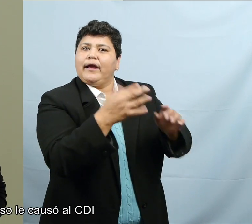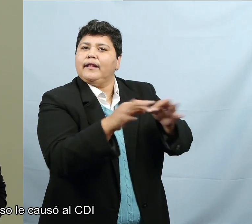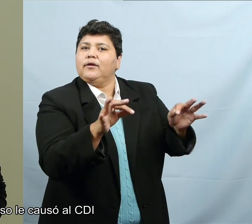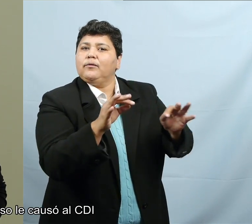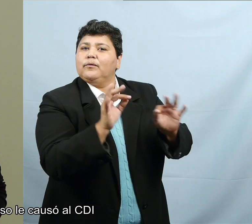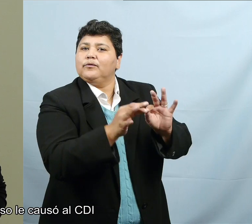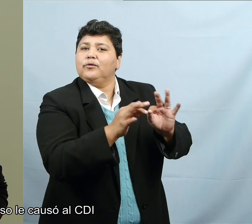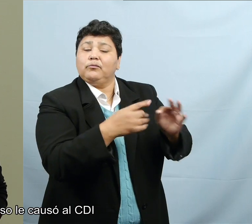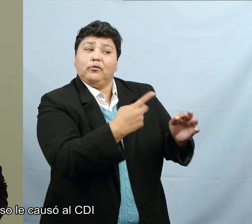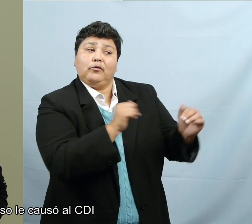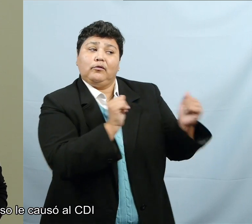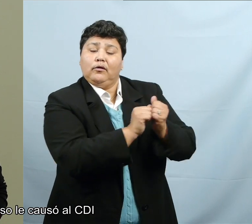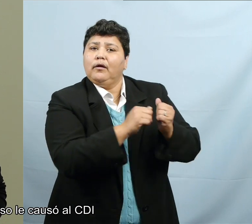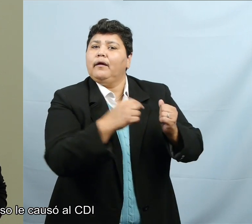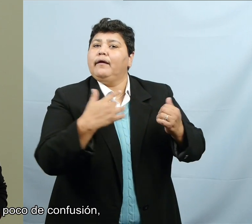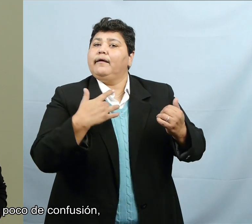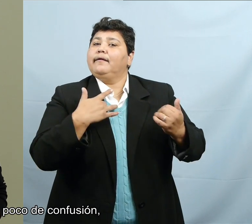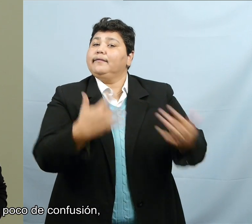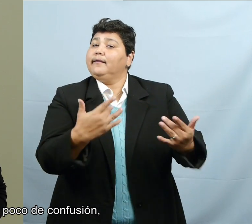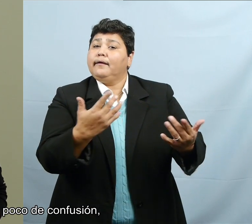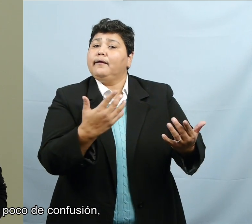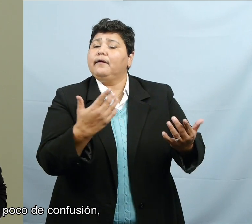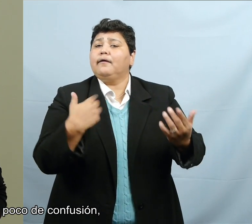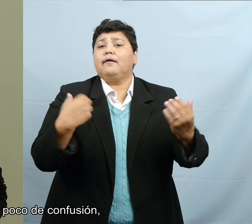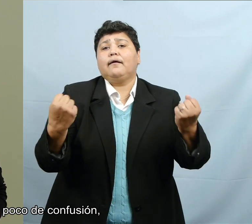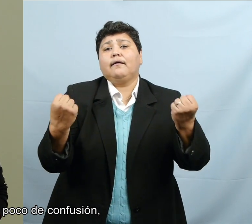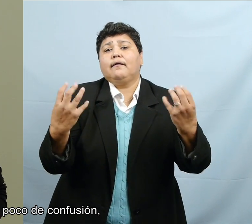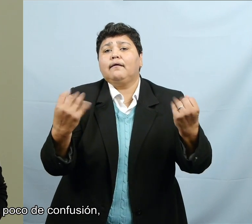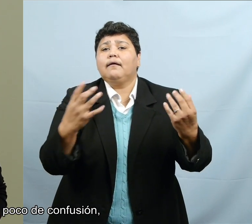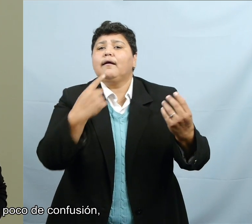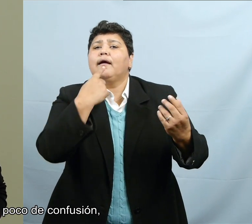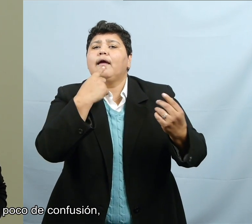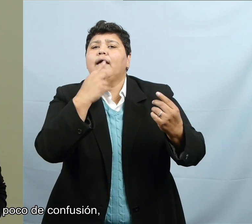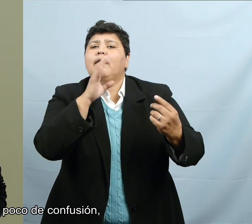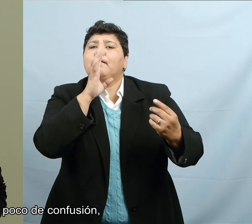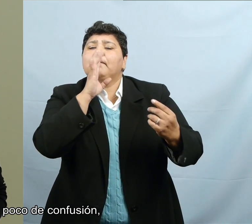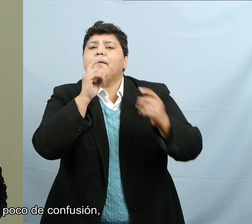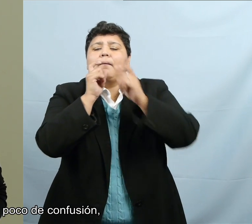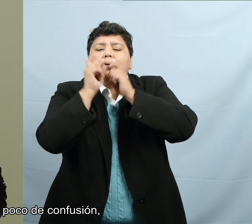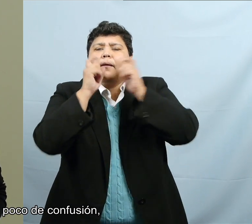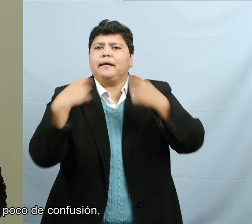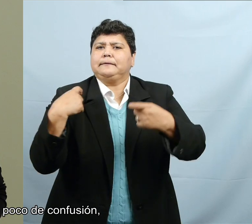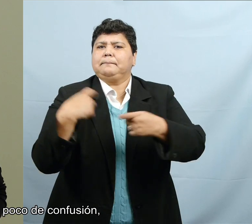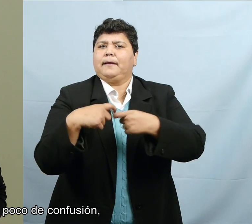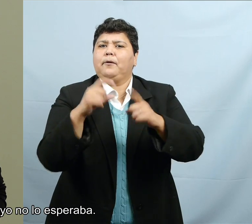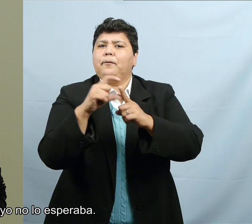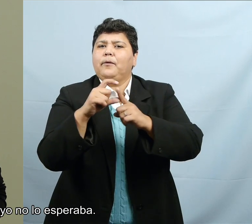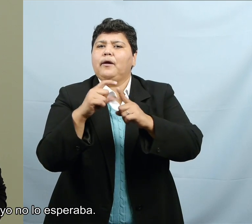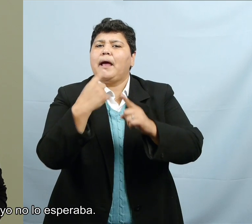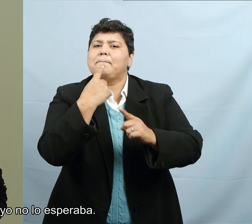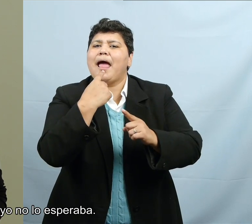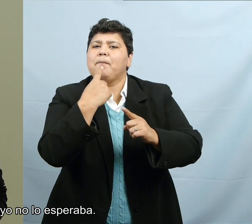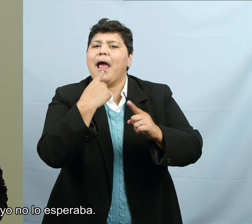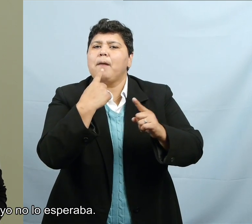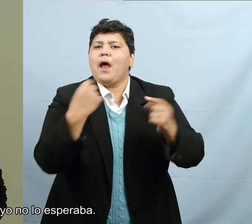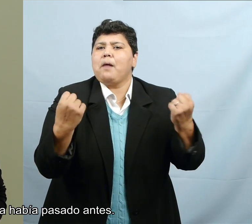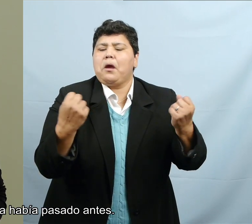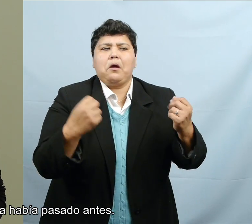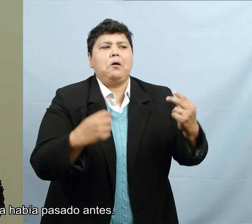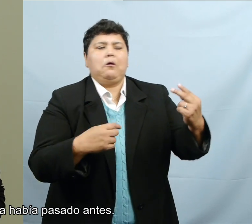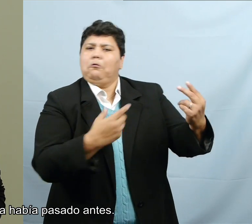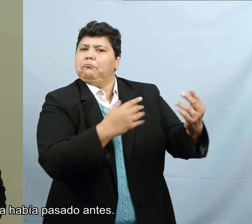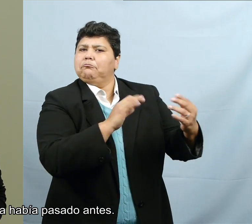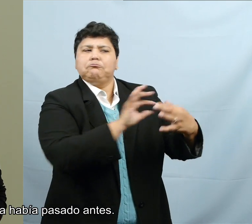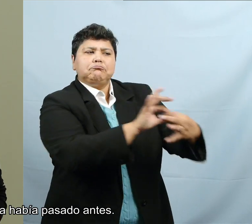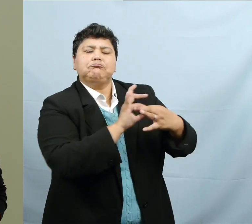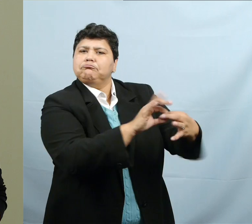with the CDI interpreter, that actually caused a little bit of confusion for that interpreter and I didn't expect that. I've never